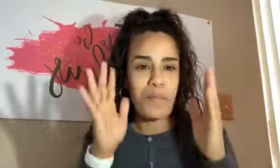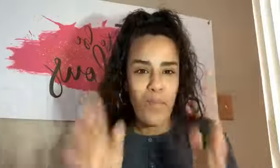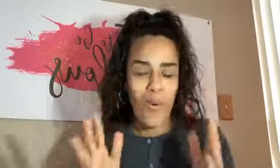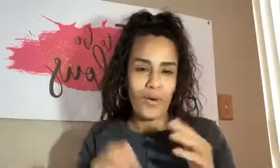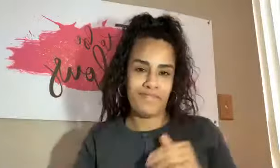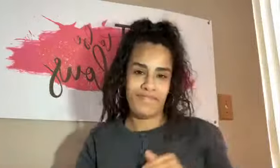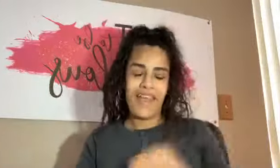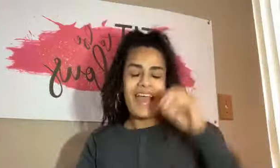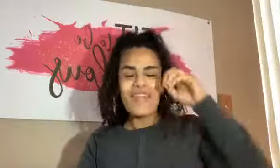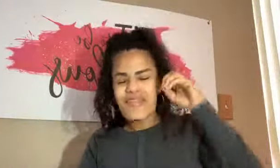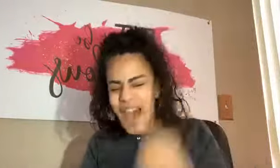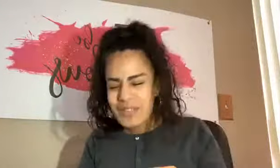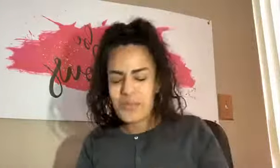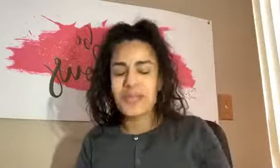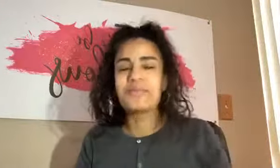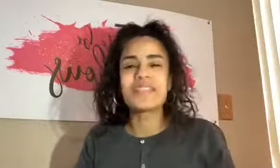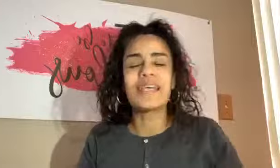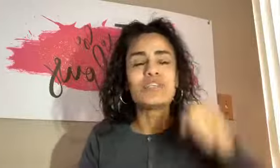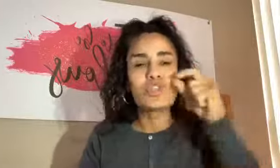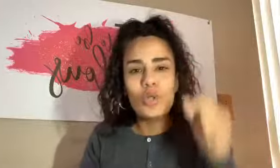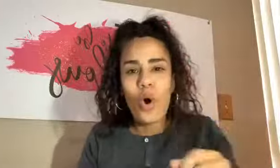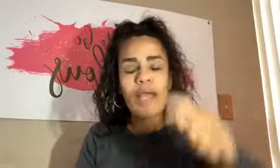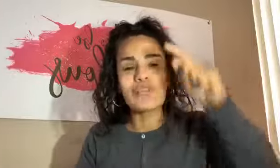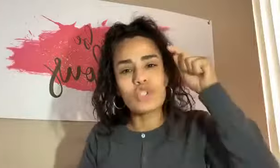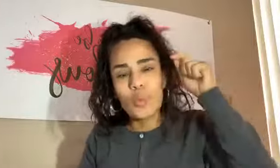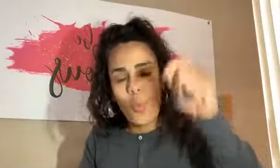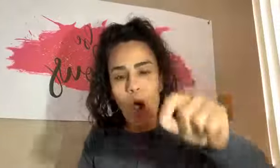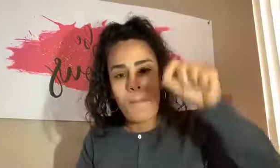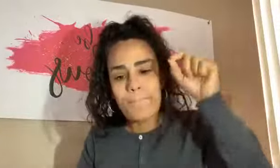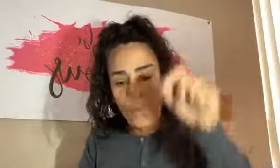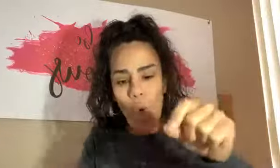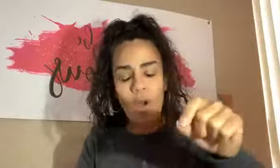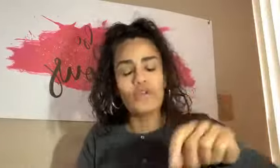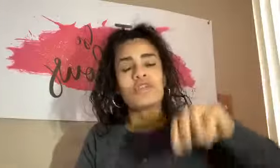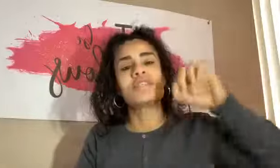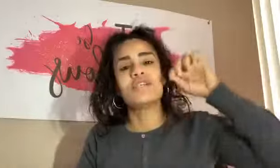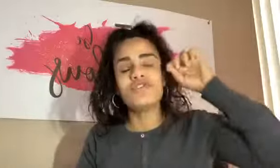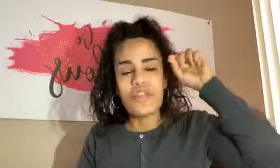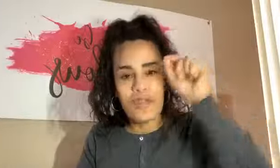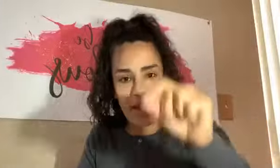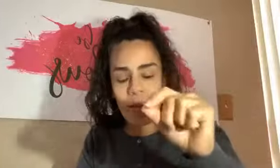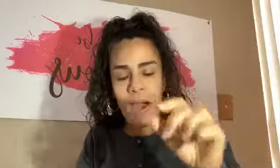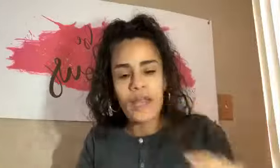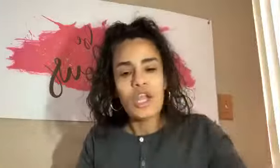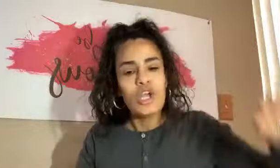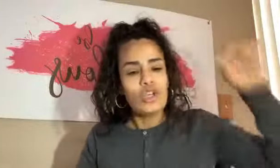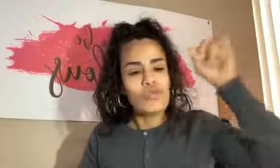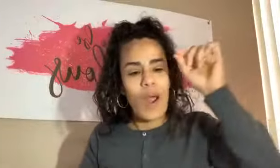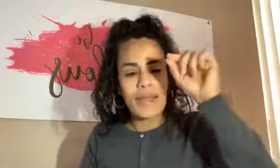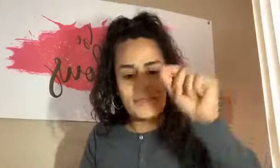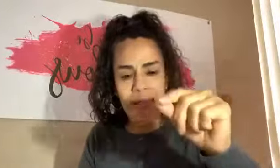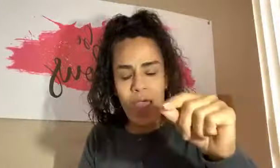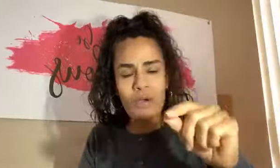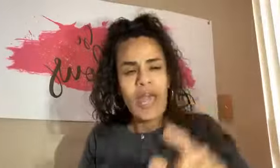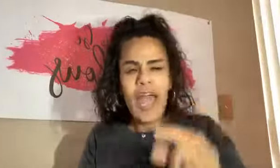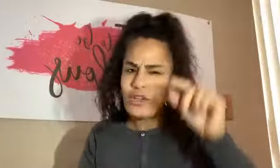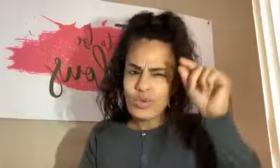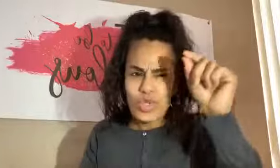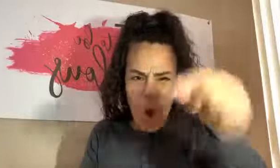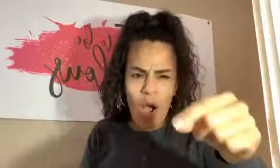more. And that's what I'm saying. As long as you want more, you continue to think about it, you write it down and you talk